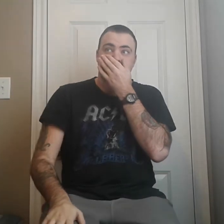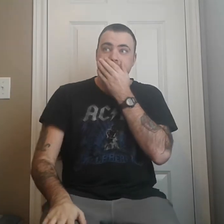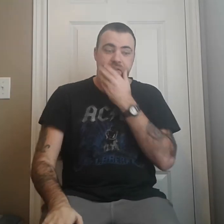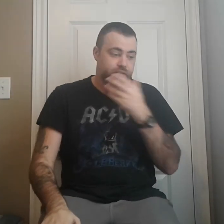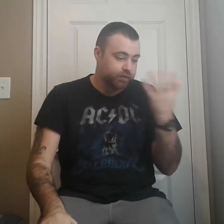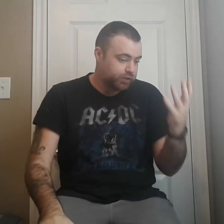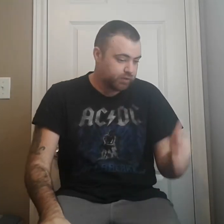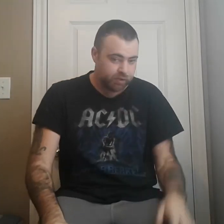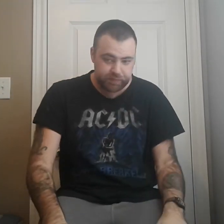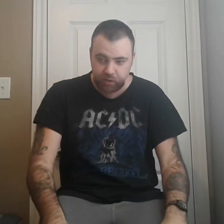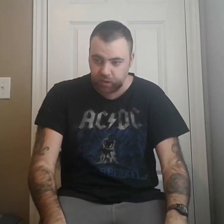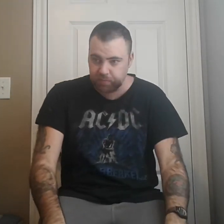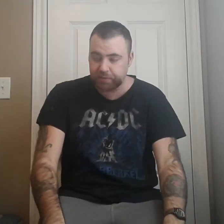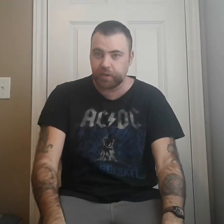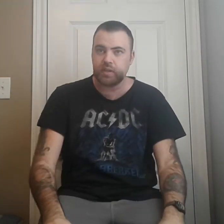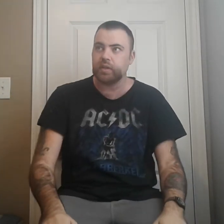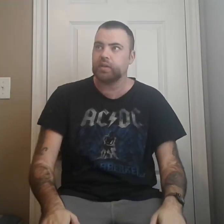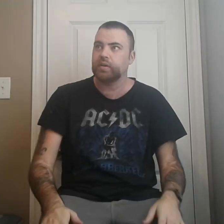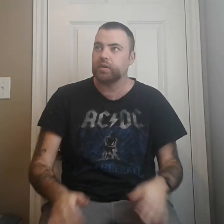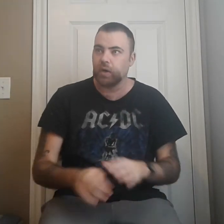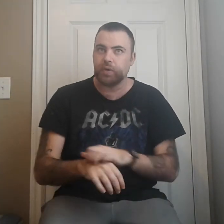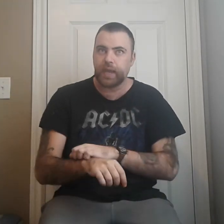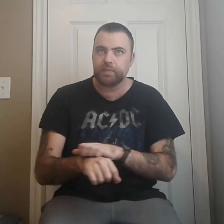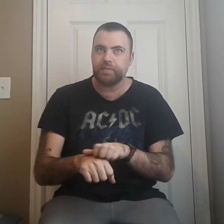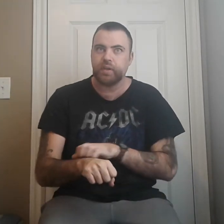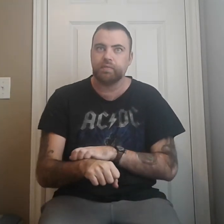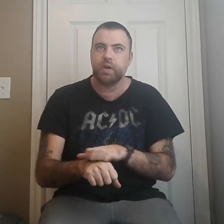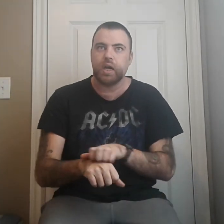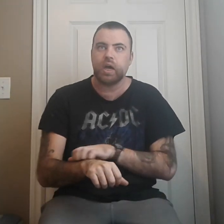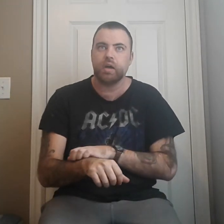so they're in the room there and all of a sudden he's going after them. Um,